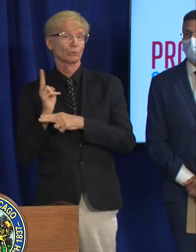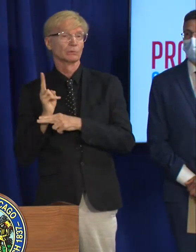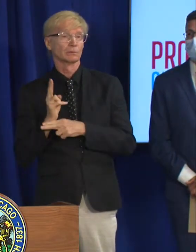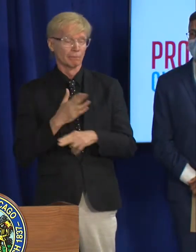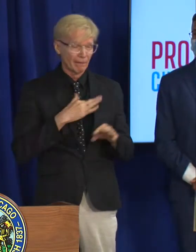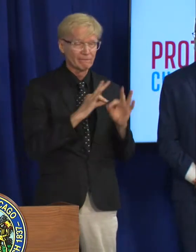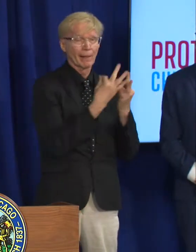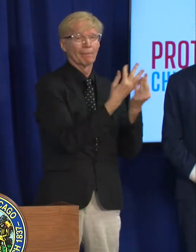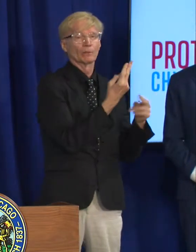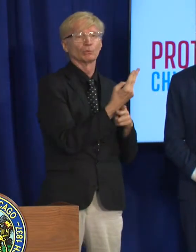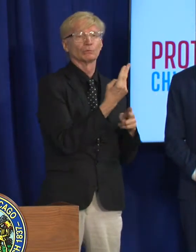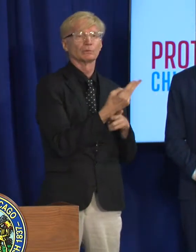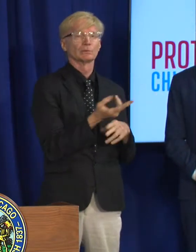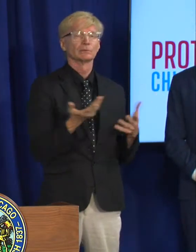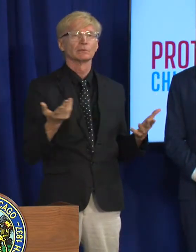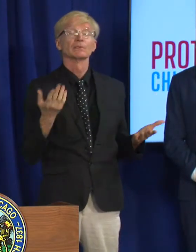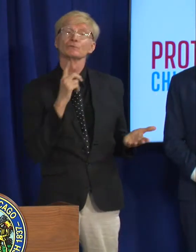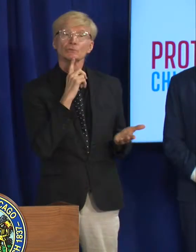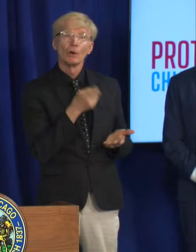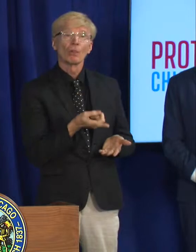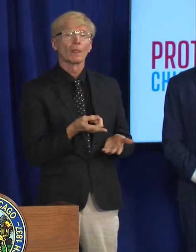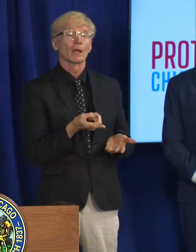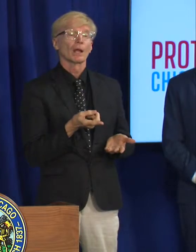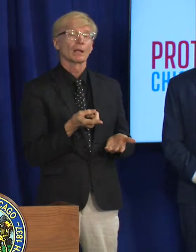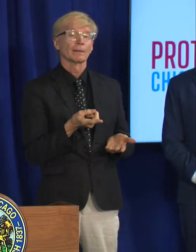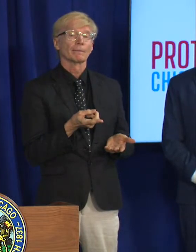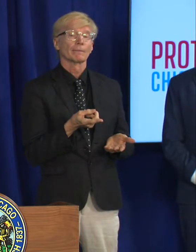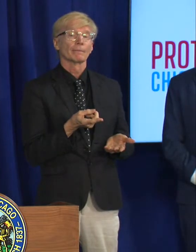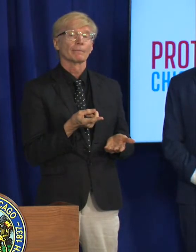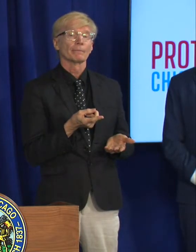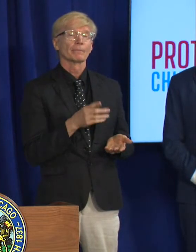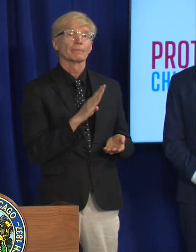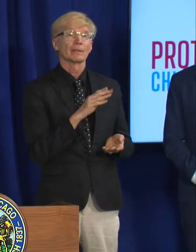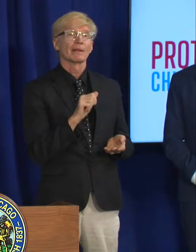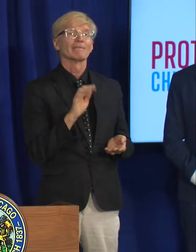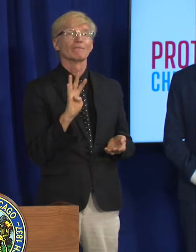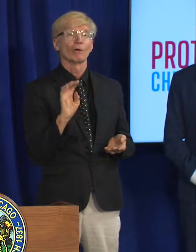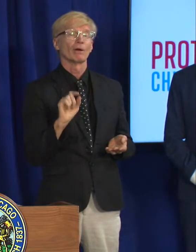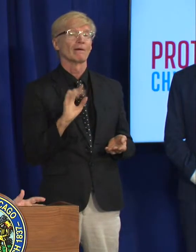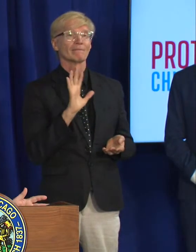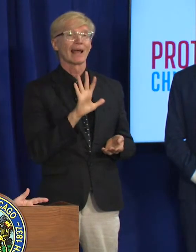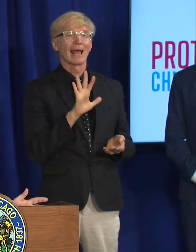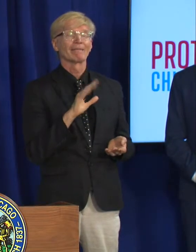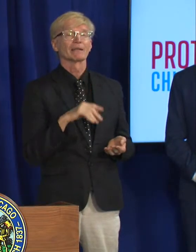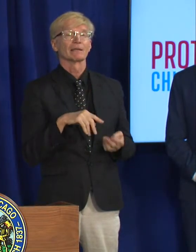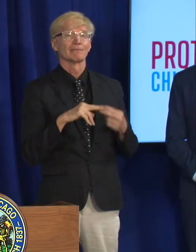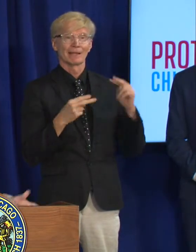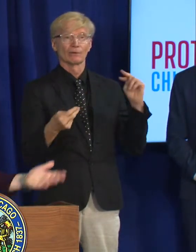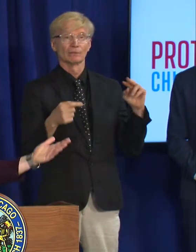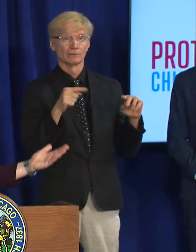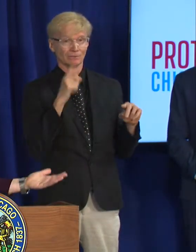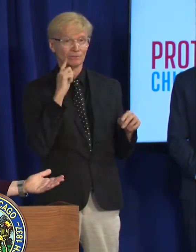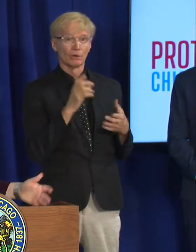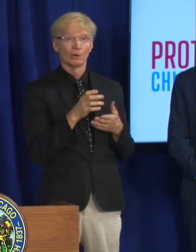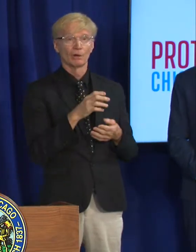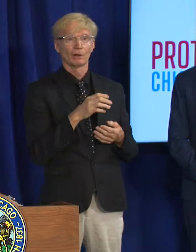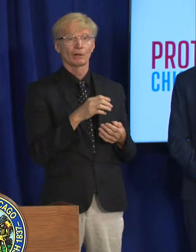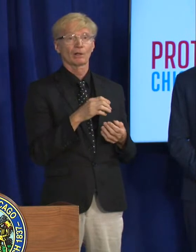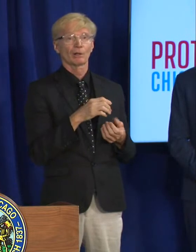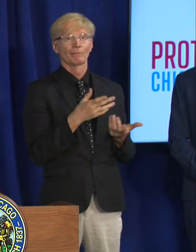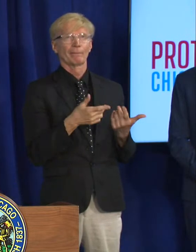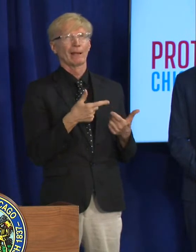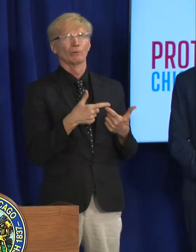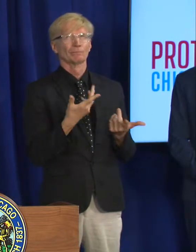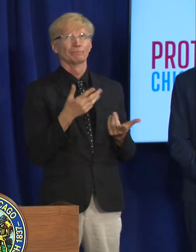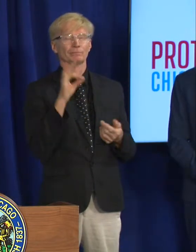um certainly we are seeing the ba4 or 5 variants right now which are you know ba4 and 5 are